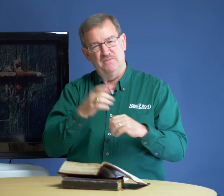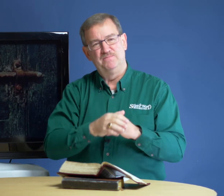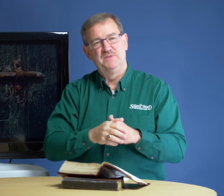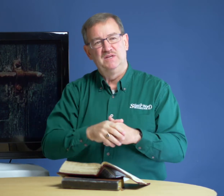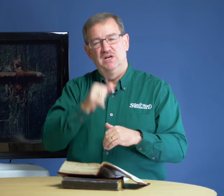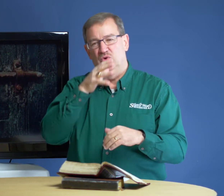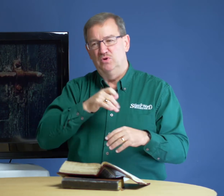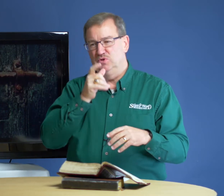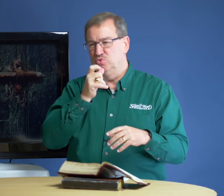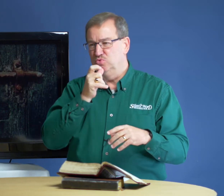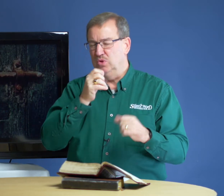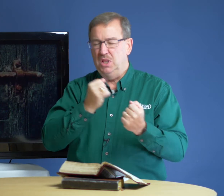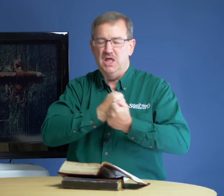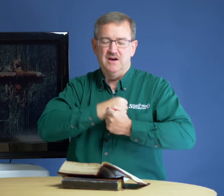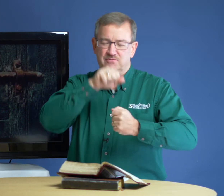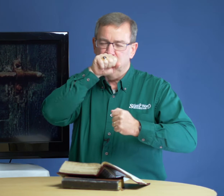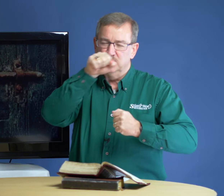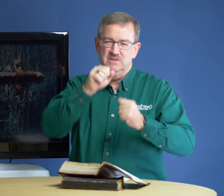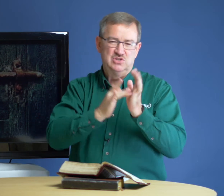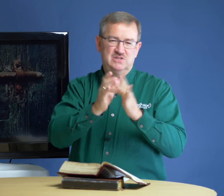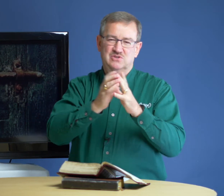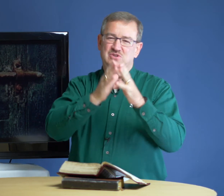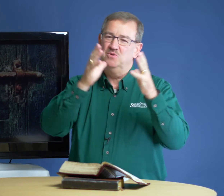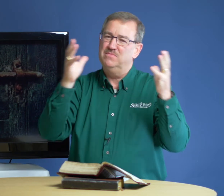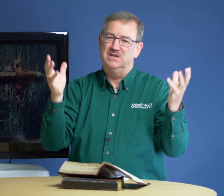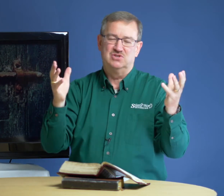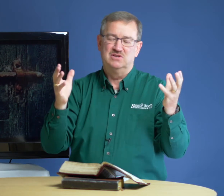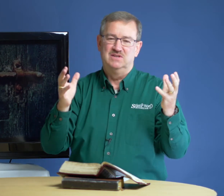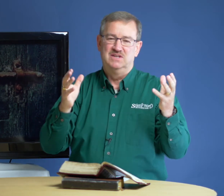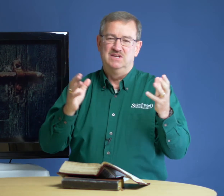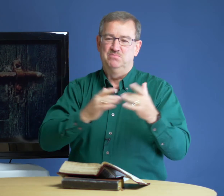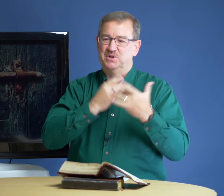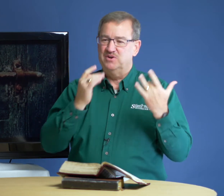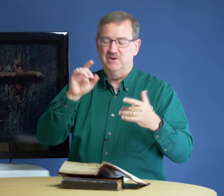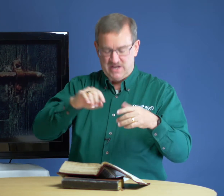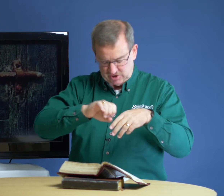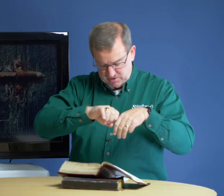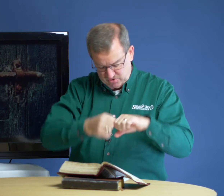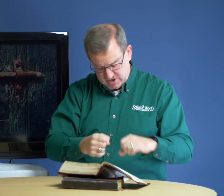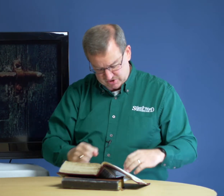a woman who loved Jesus so much, but her heart had to be crushed.